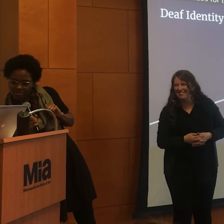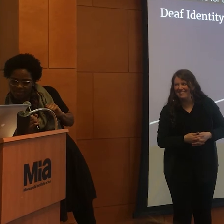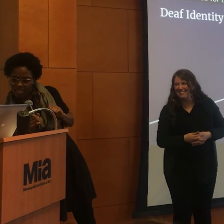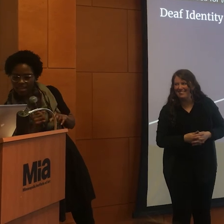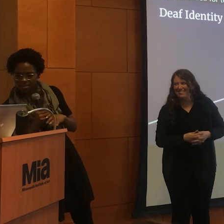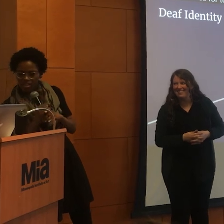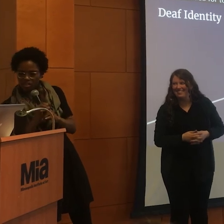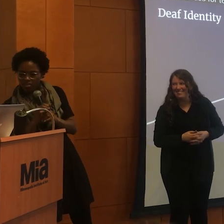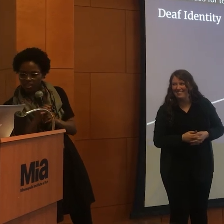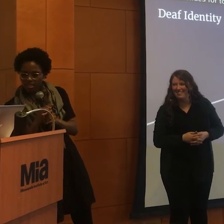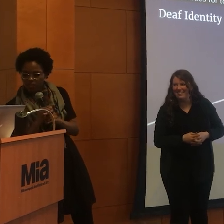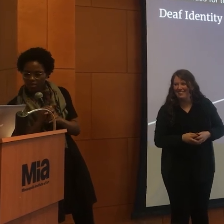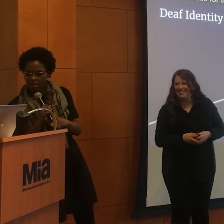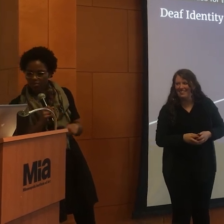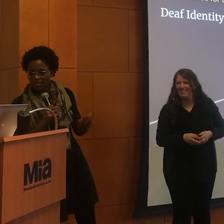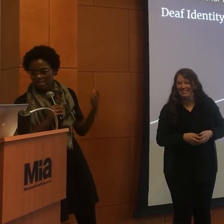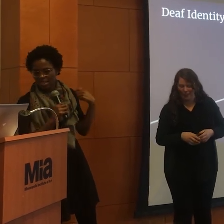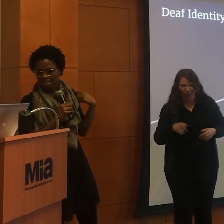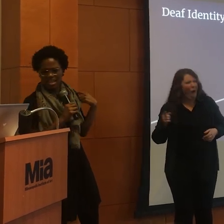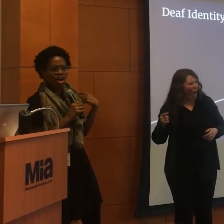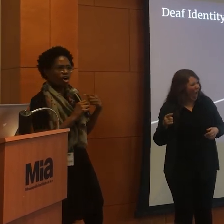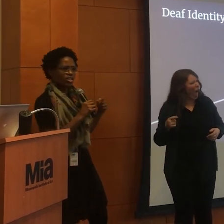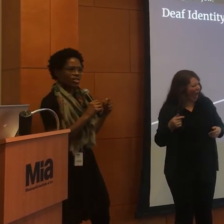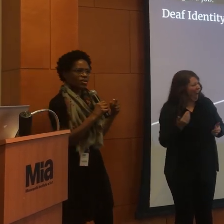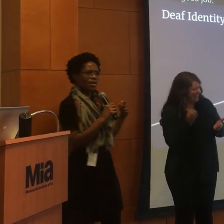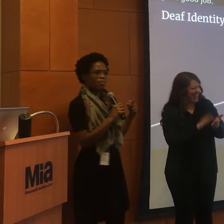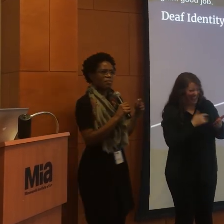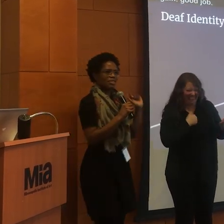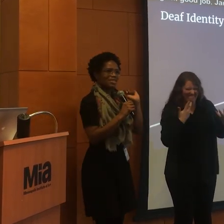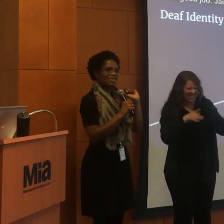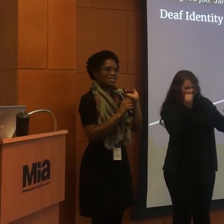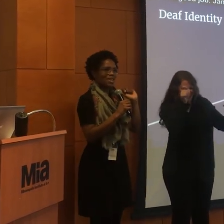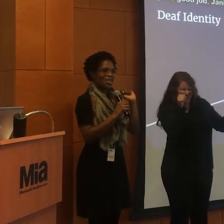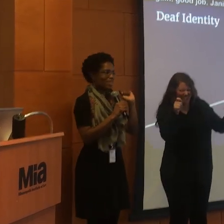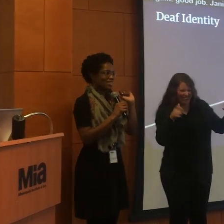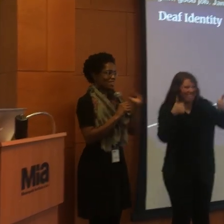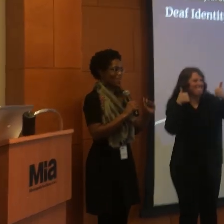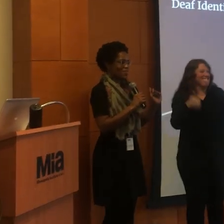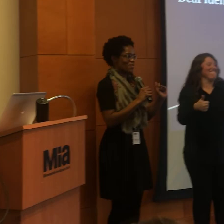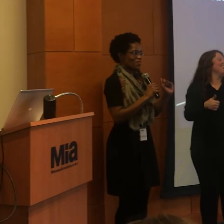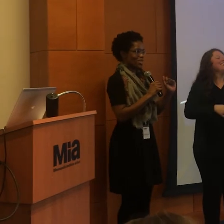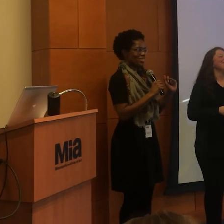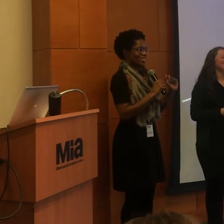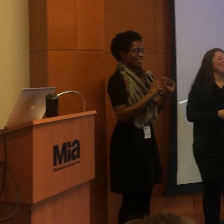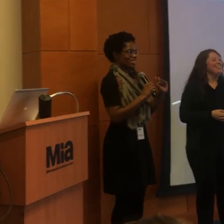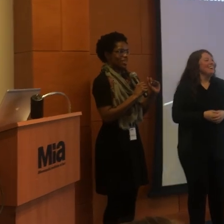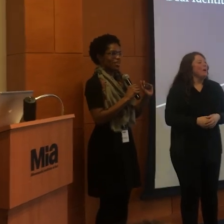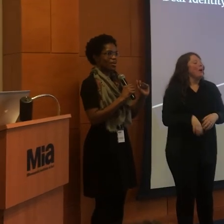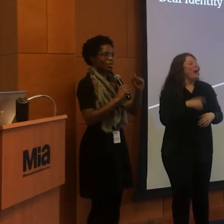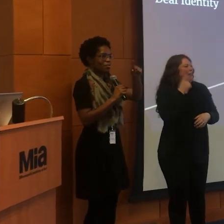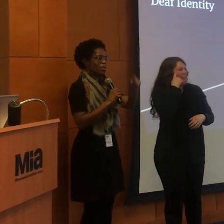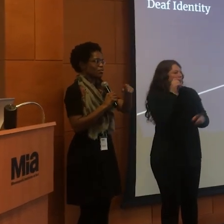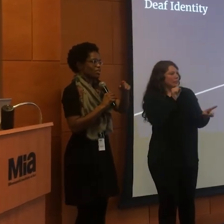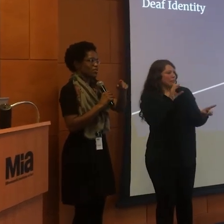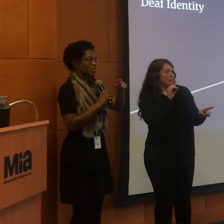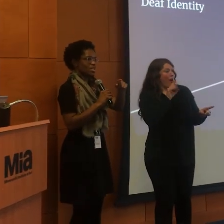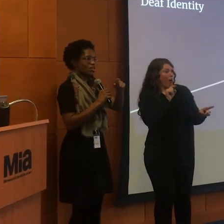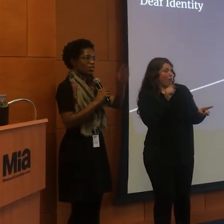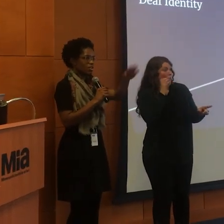Again, good job, Janine, for remembering these things. Also, I think Scott wanted to share a bit about a resource that also